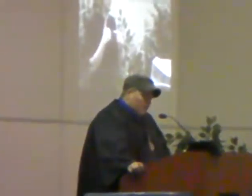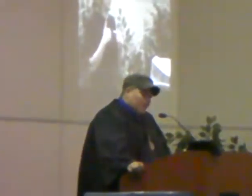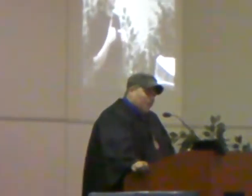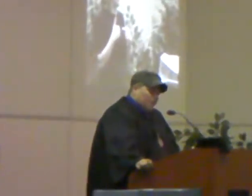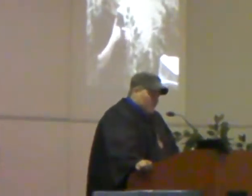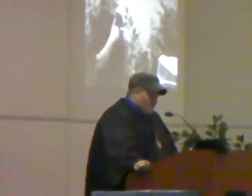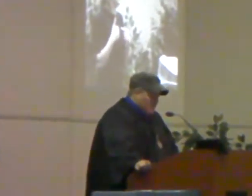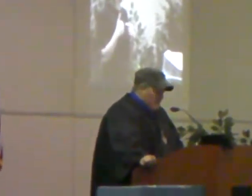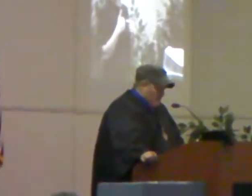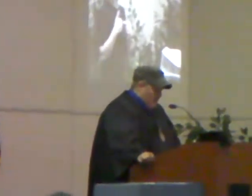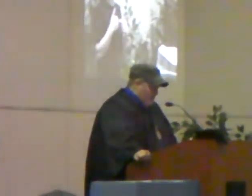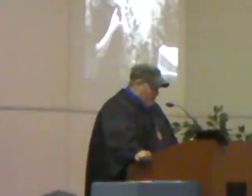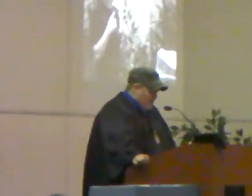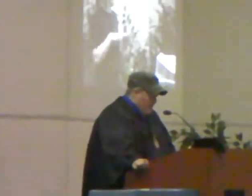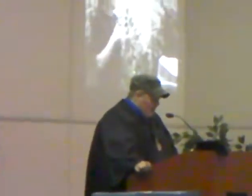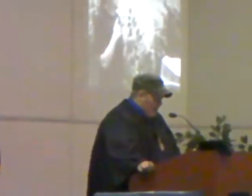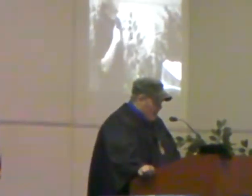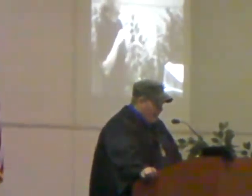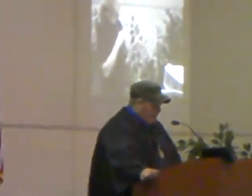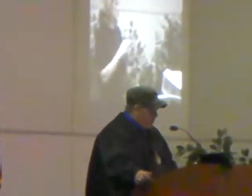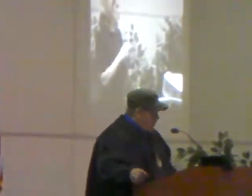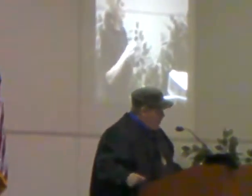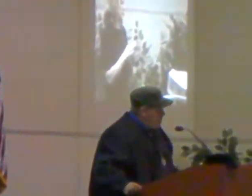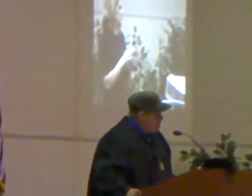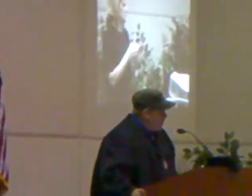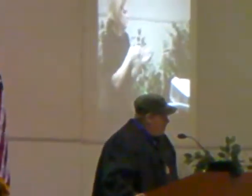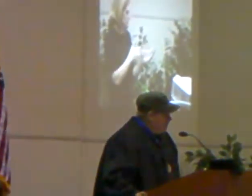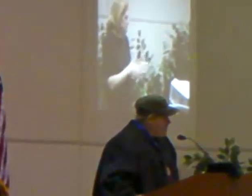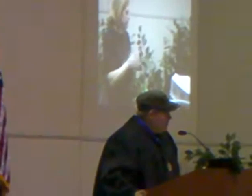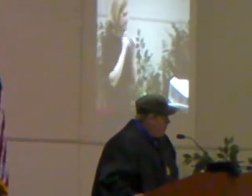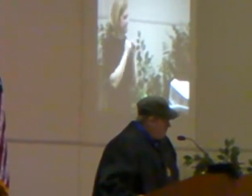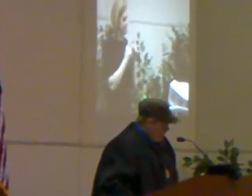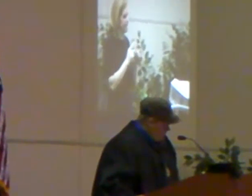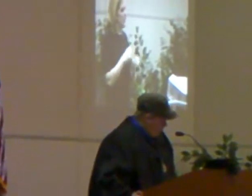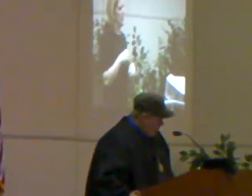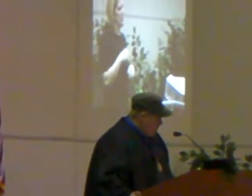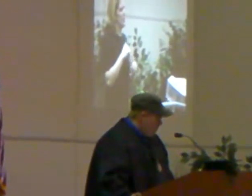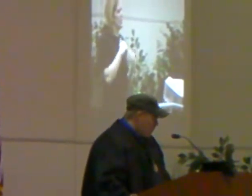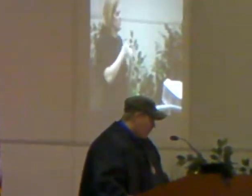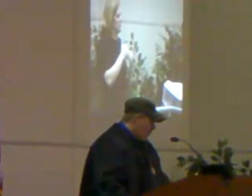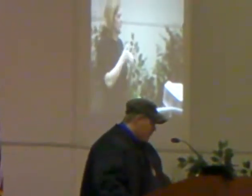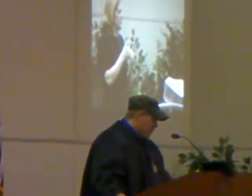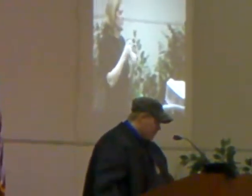Let me walk you through the mission statement and how it affected me here at Saracosa.